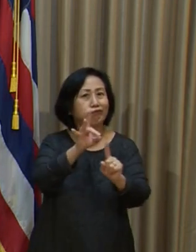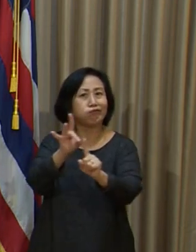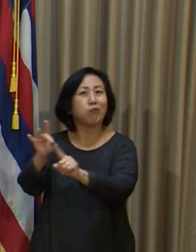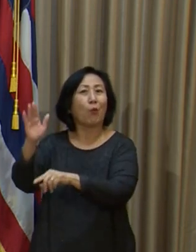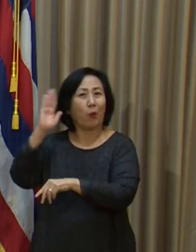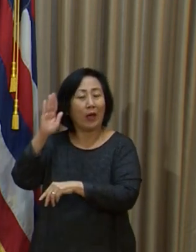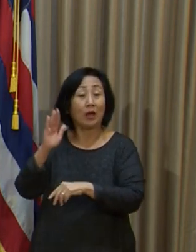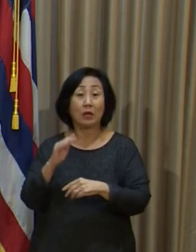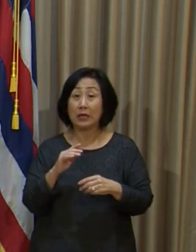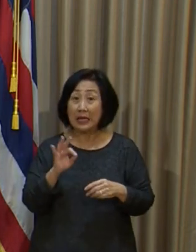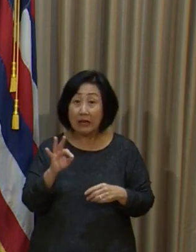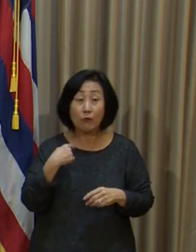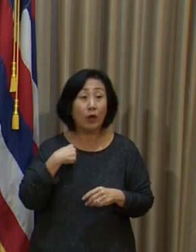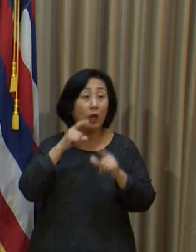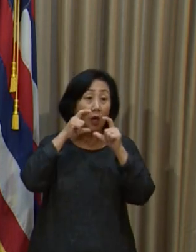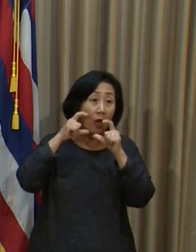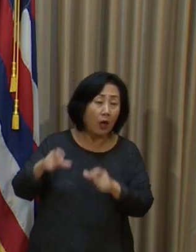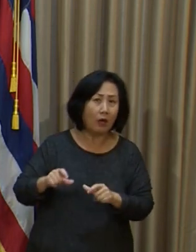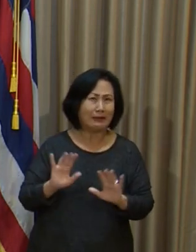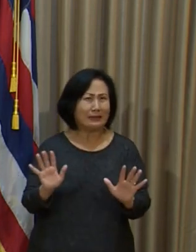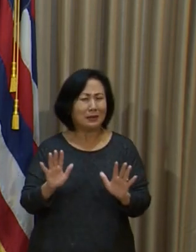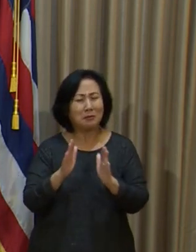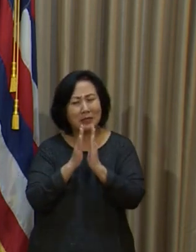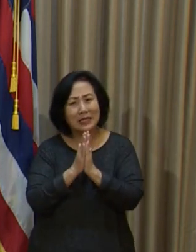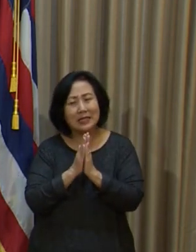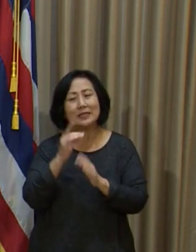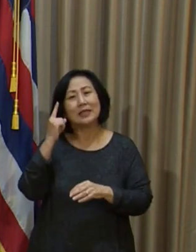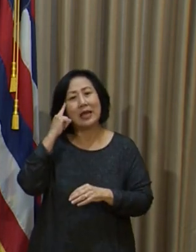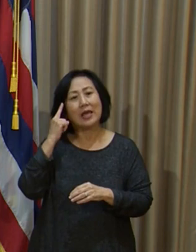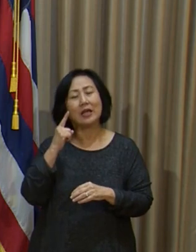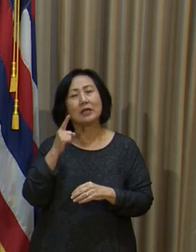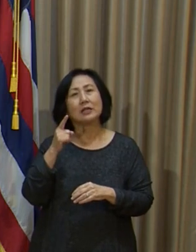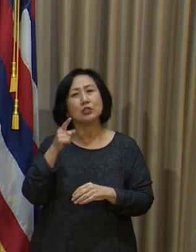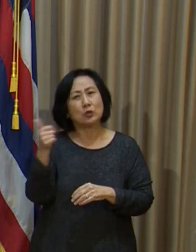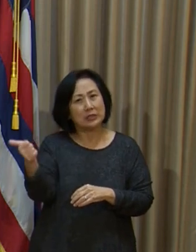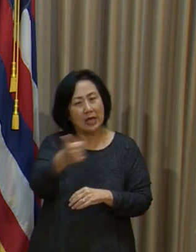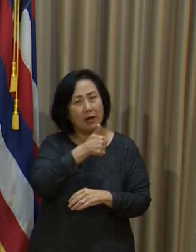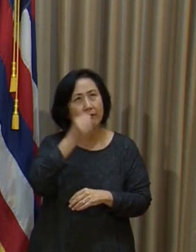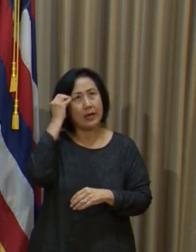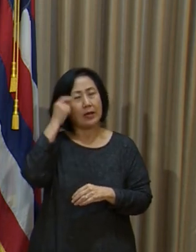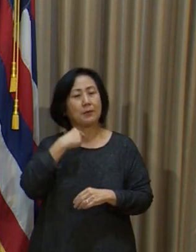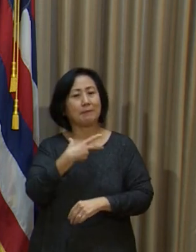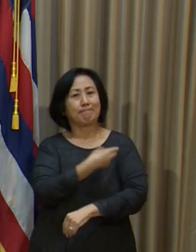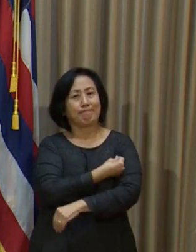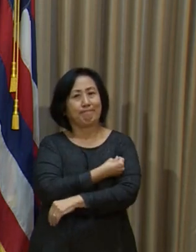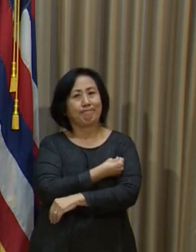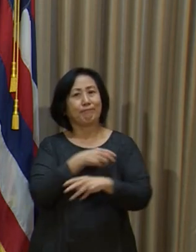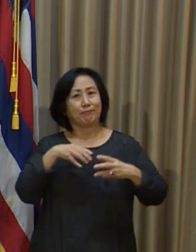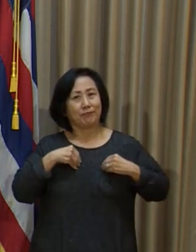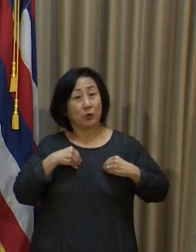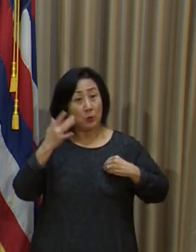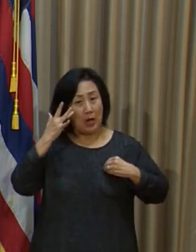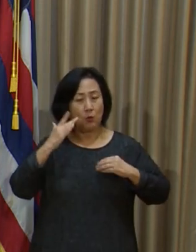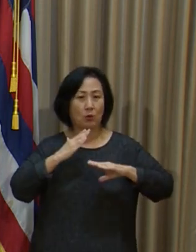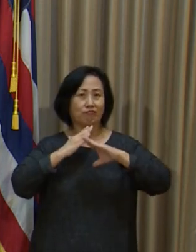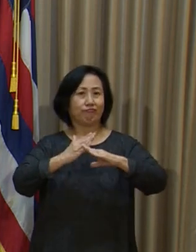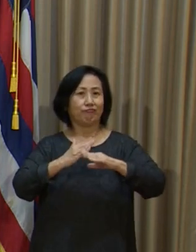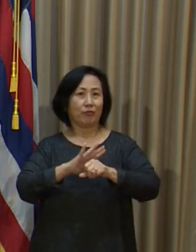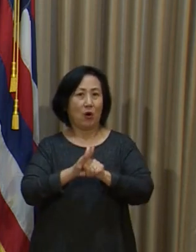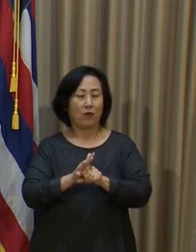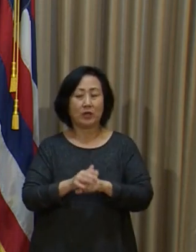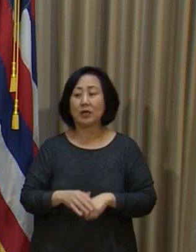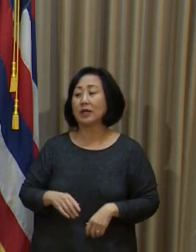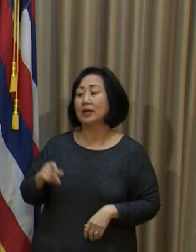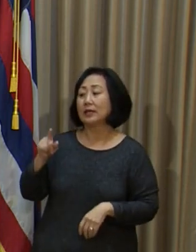don't do a good job with masks. And so please consider very strongly getting vaccinated so that we can stop the COVID crisis. It will